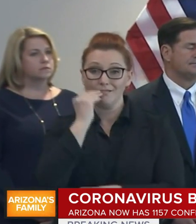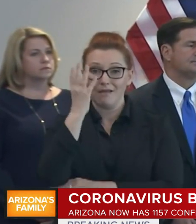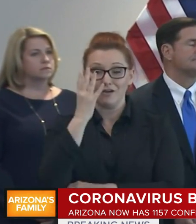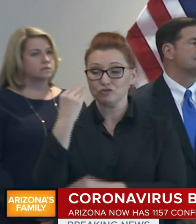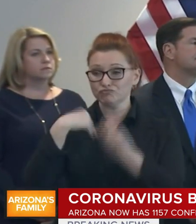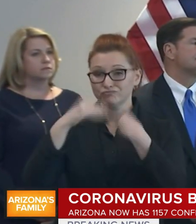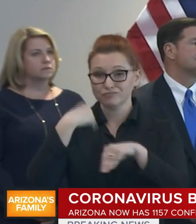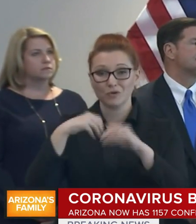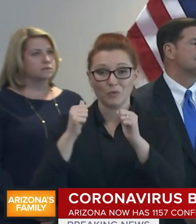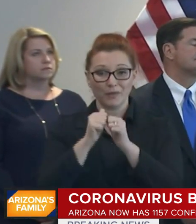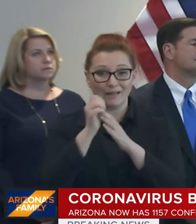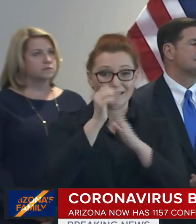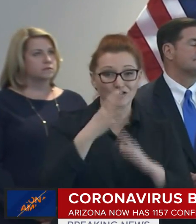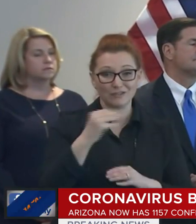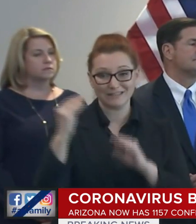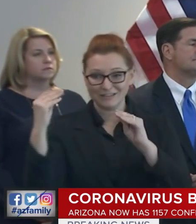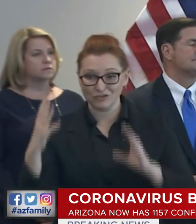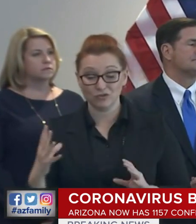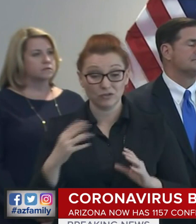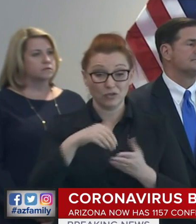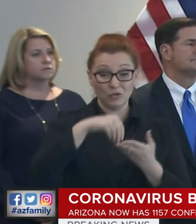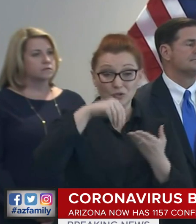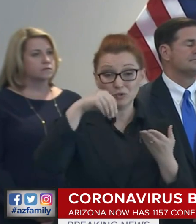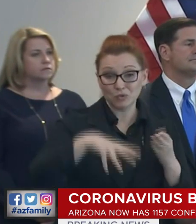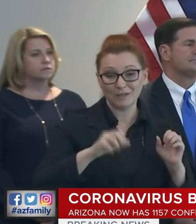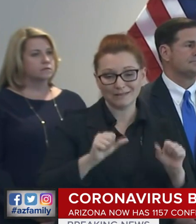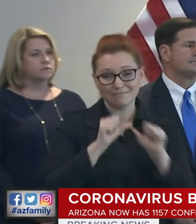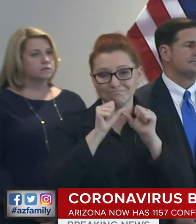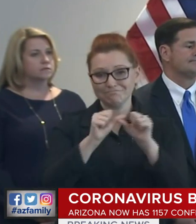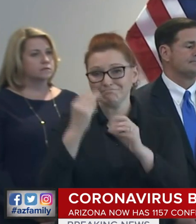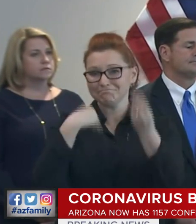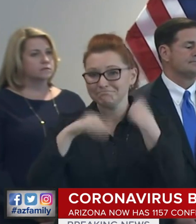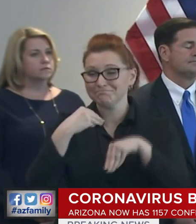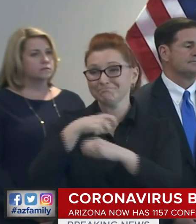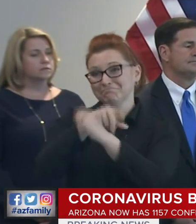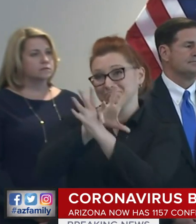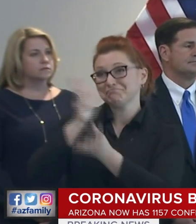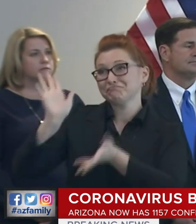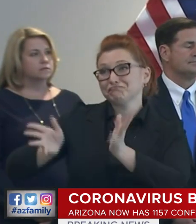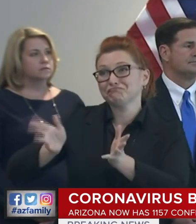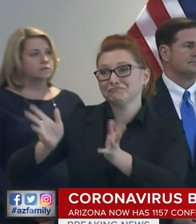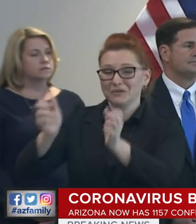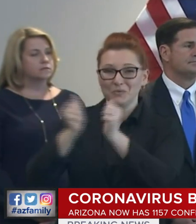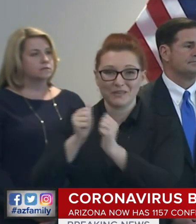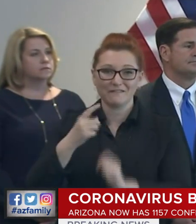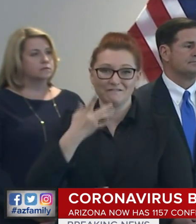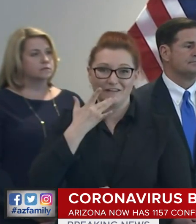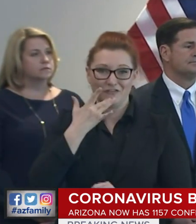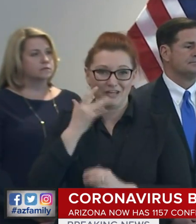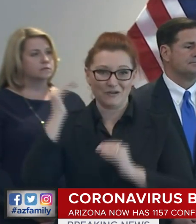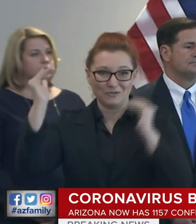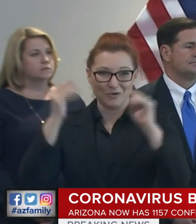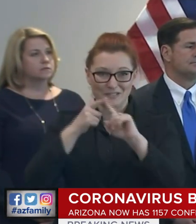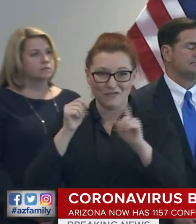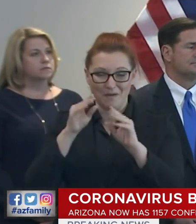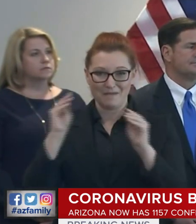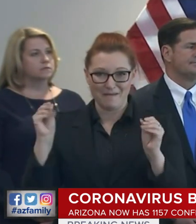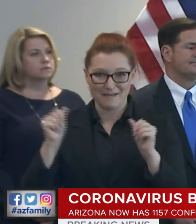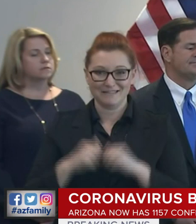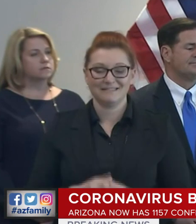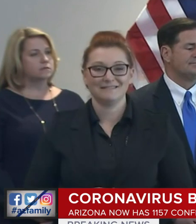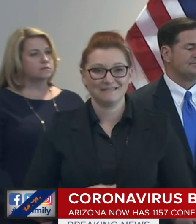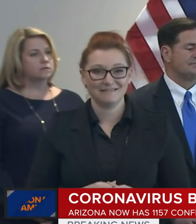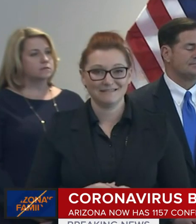teachers so that students can continue to eat with their favorite adults from campus. In all 15 counties,